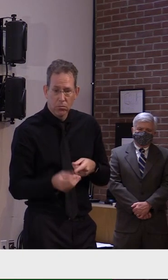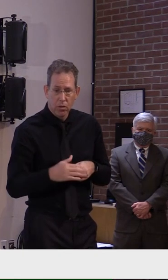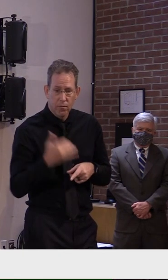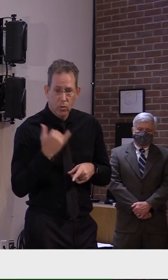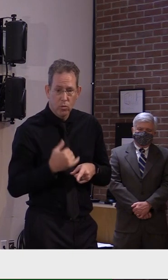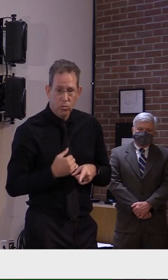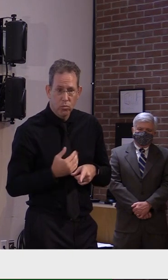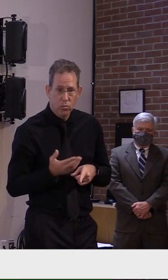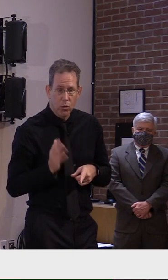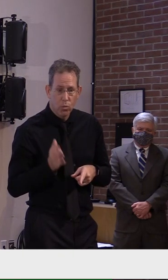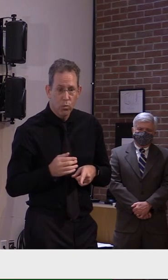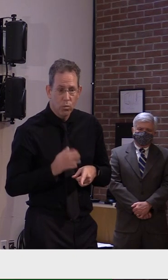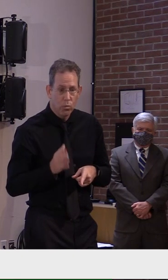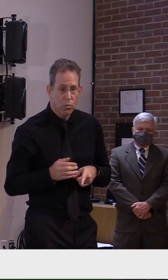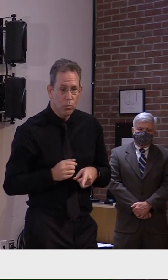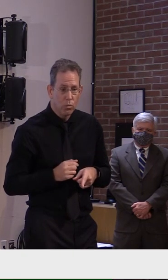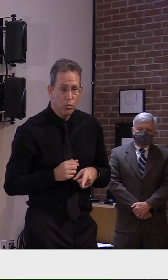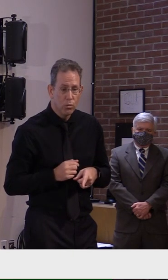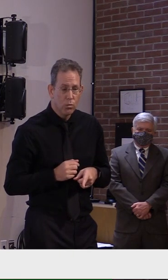lola